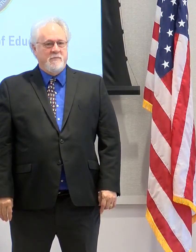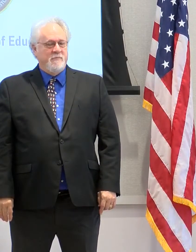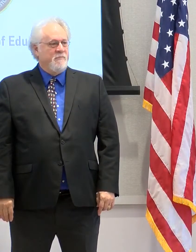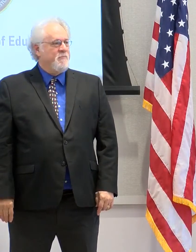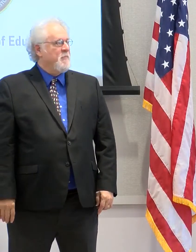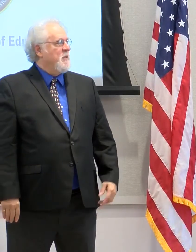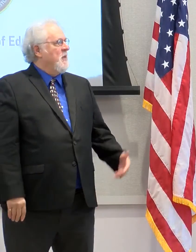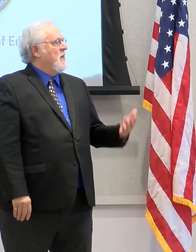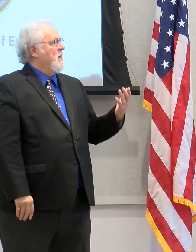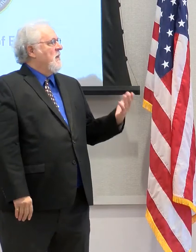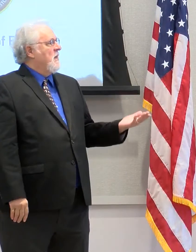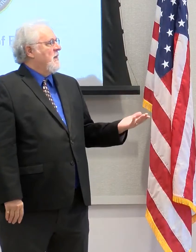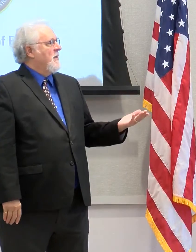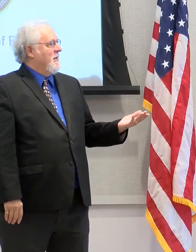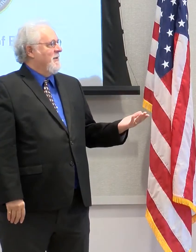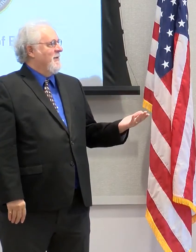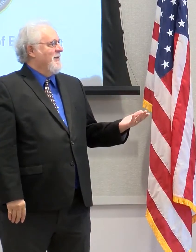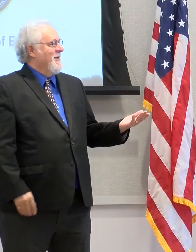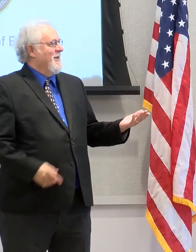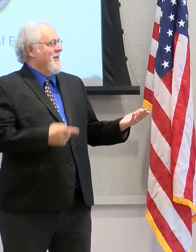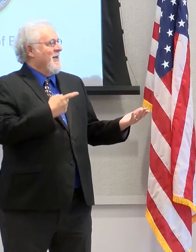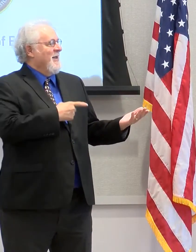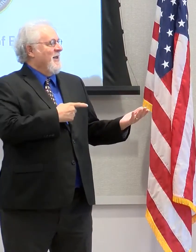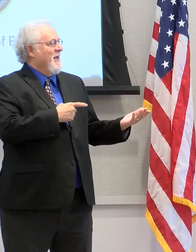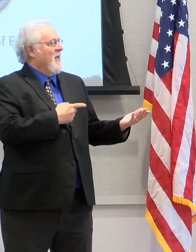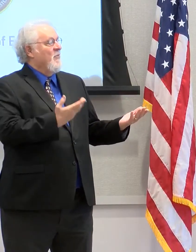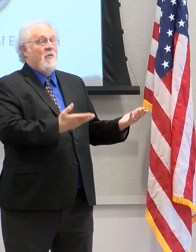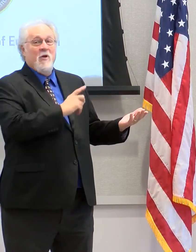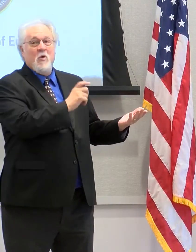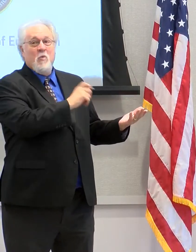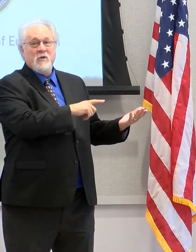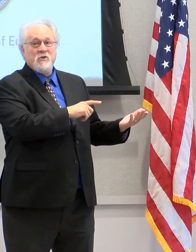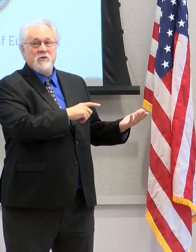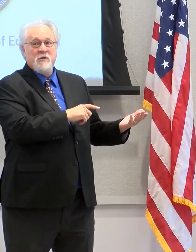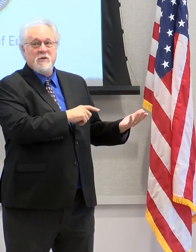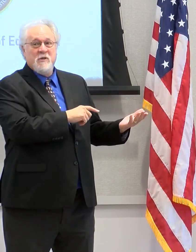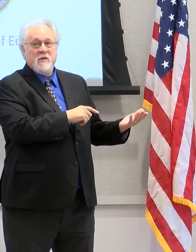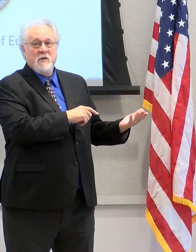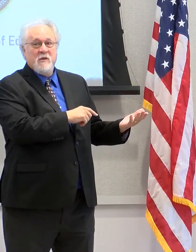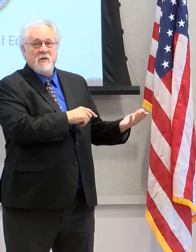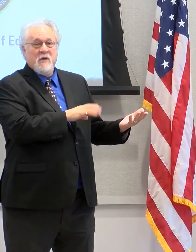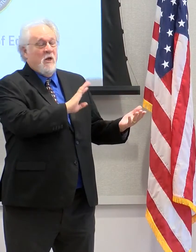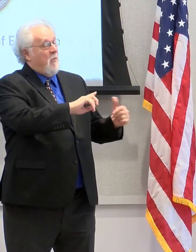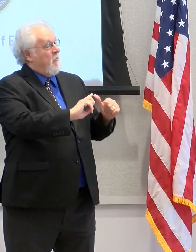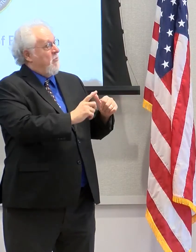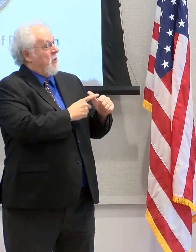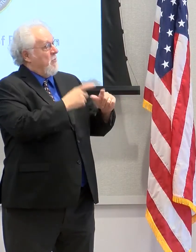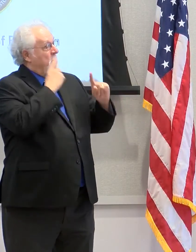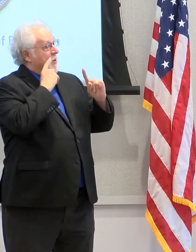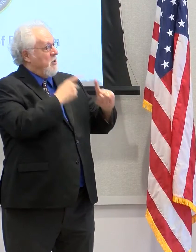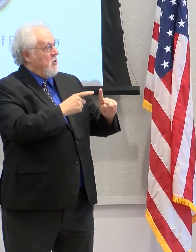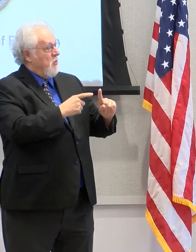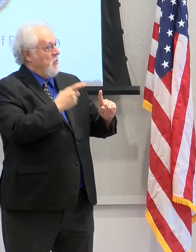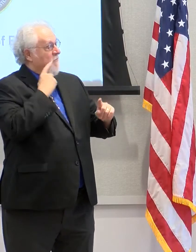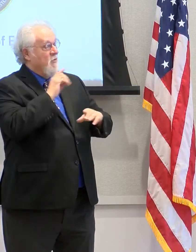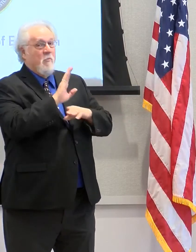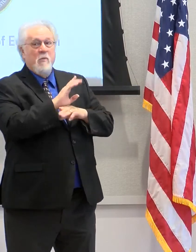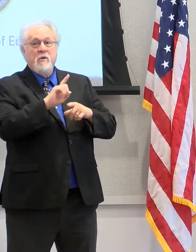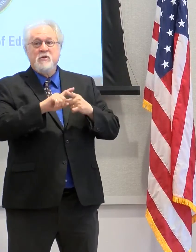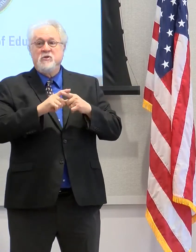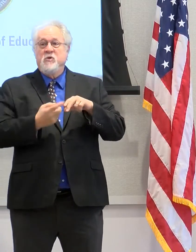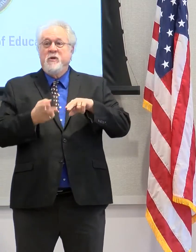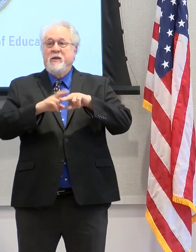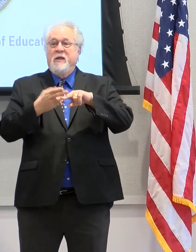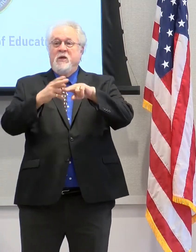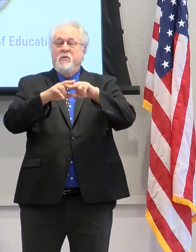Mr. Smith, the submitted question is one of the primary goals of the Promise is to increase the